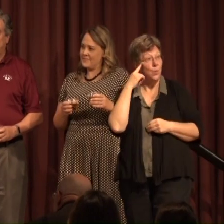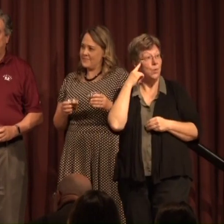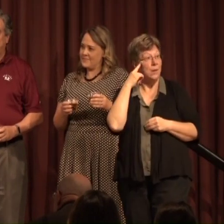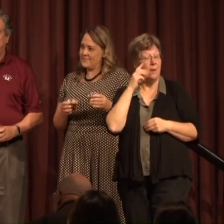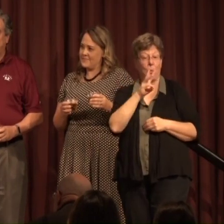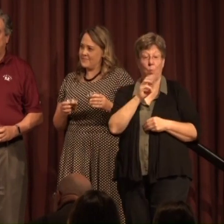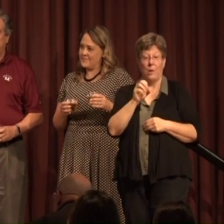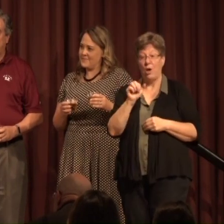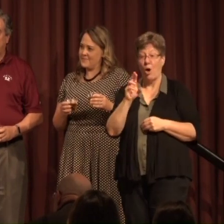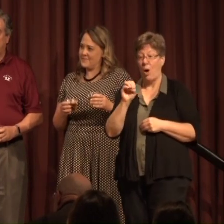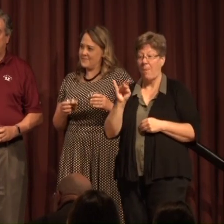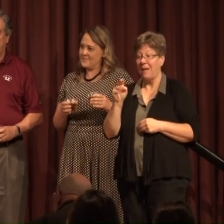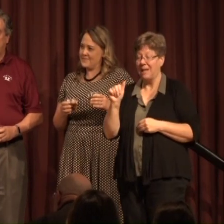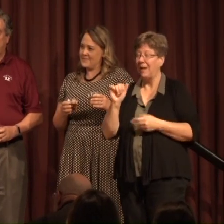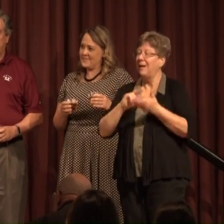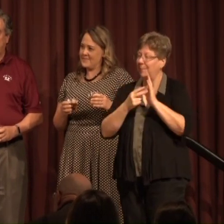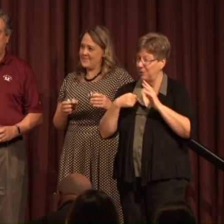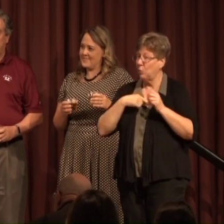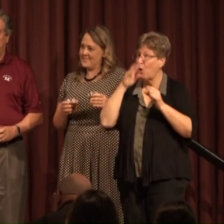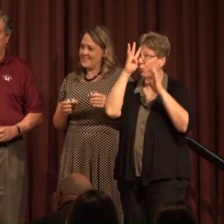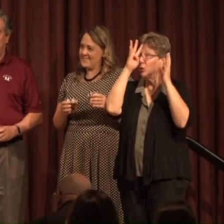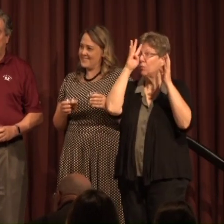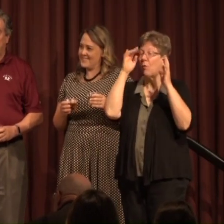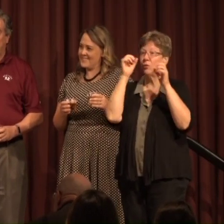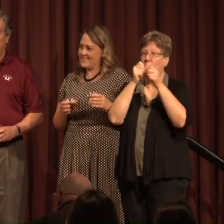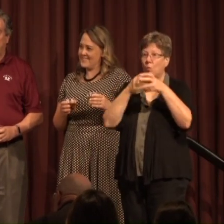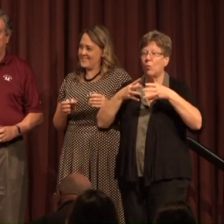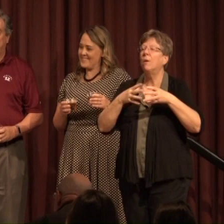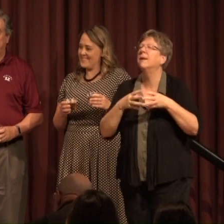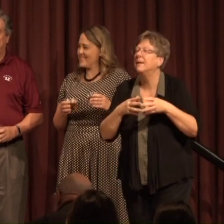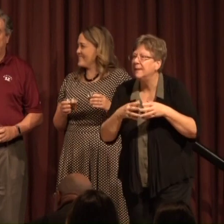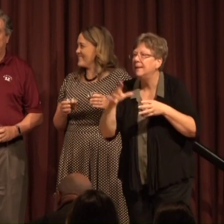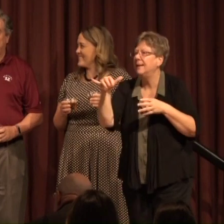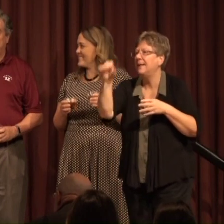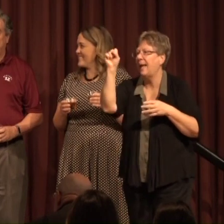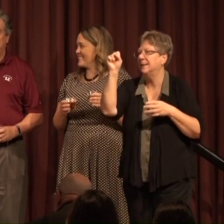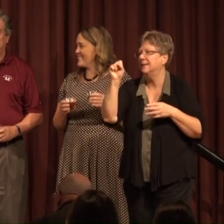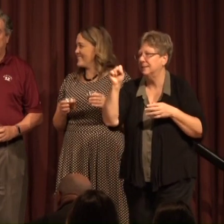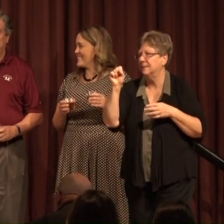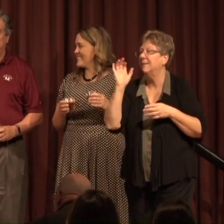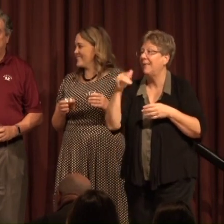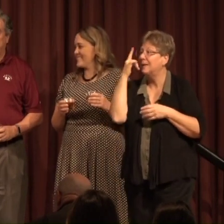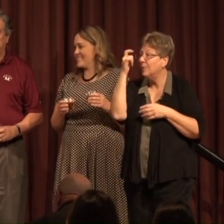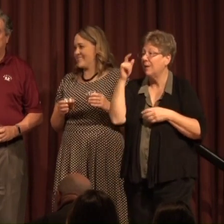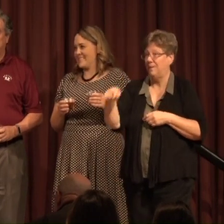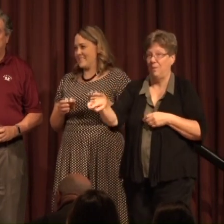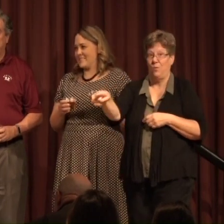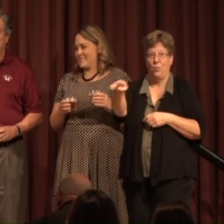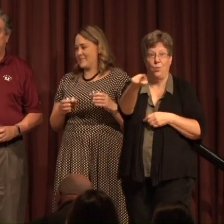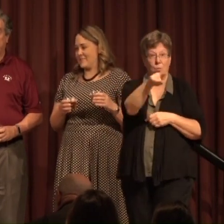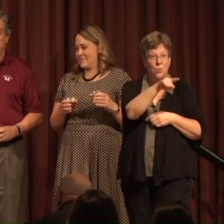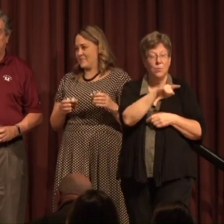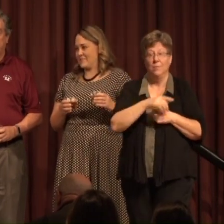are Montana means we're resourceful and growing It does That's due to a lot of you